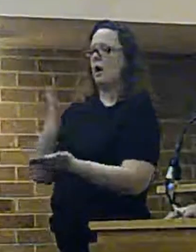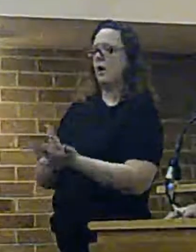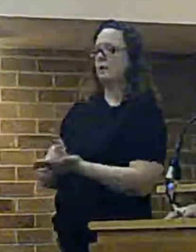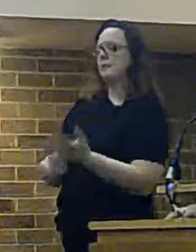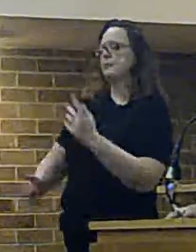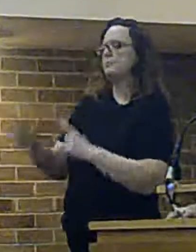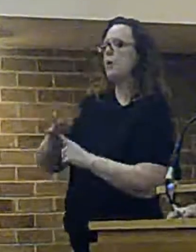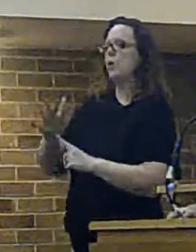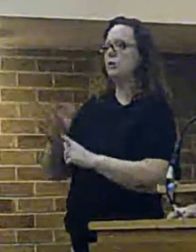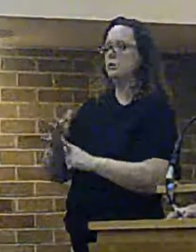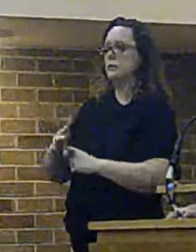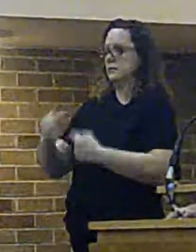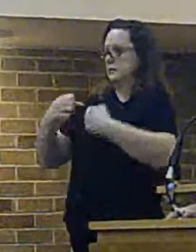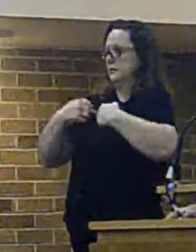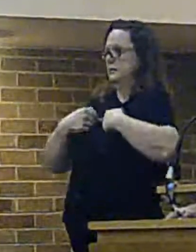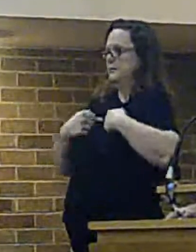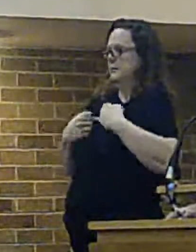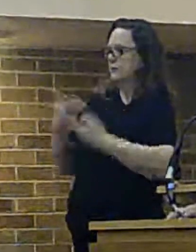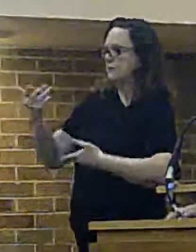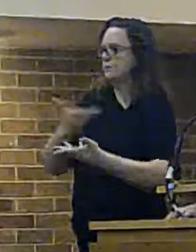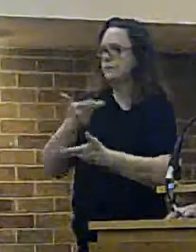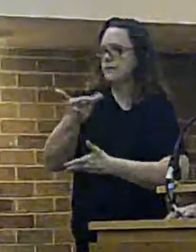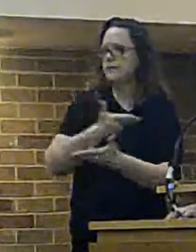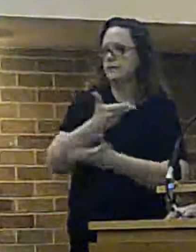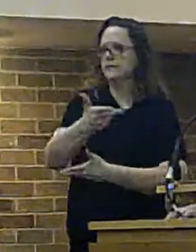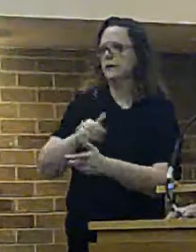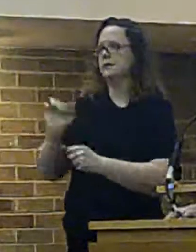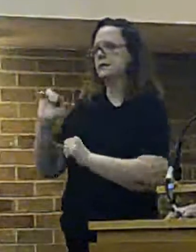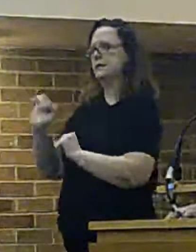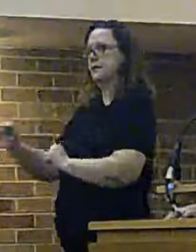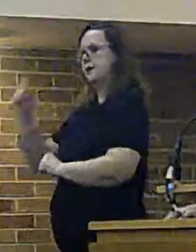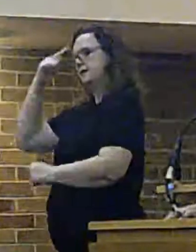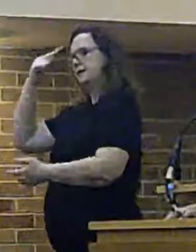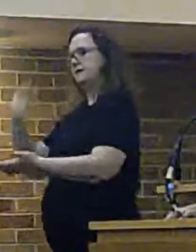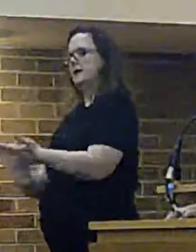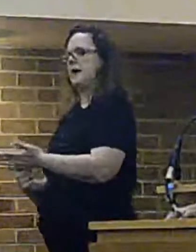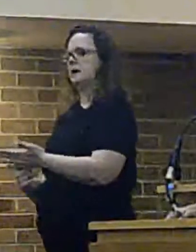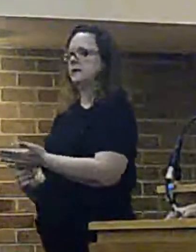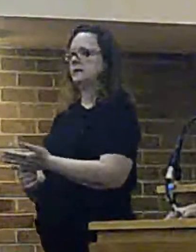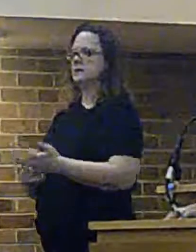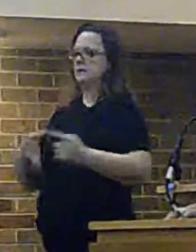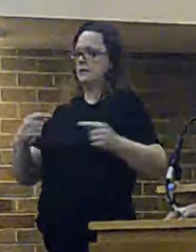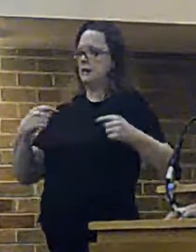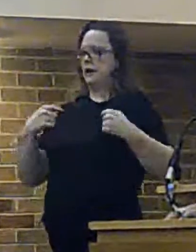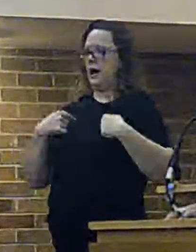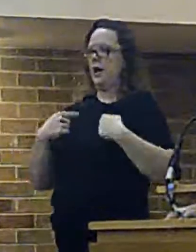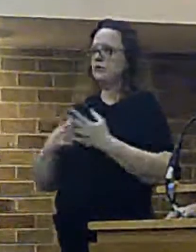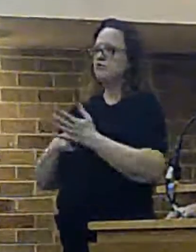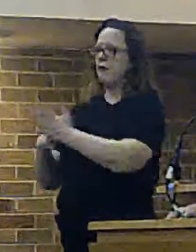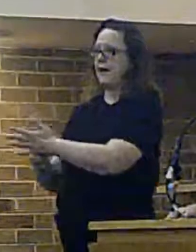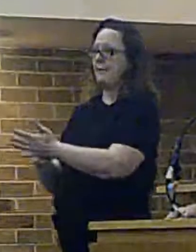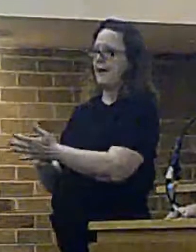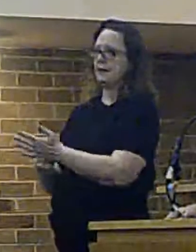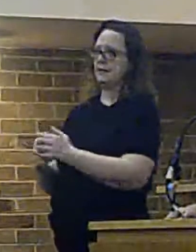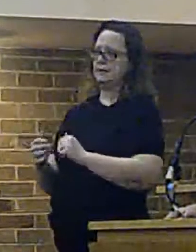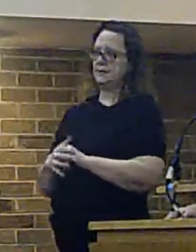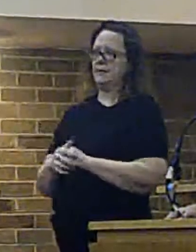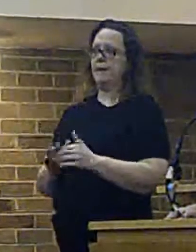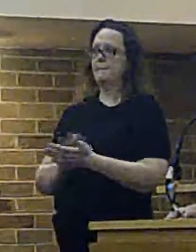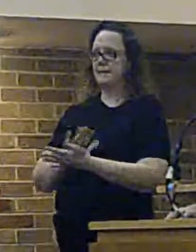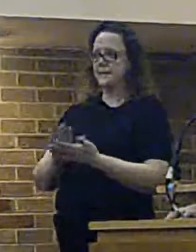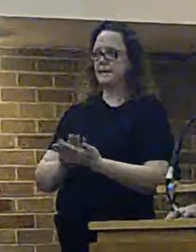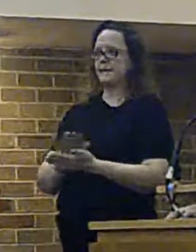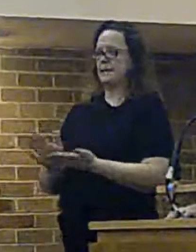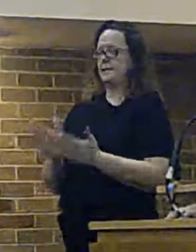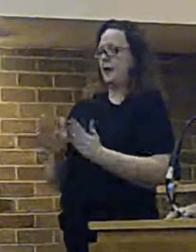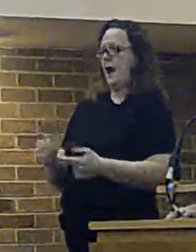tonight, and not the Fire and Rescue Authority, because they have to make the decision, and I have to make the recommendation. Therefore, I have to stand